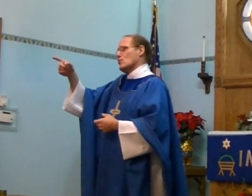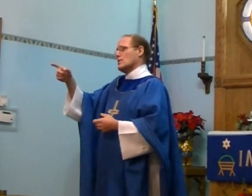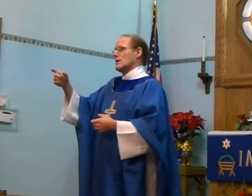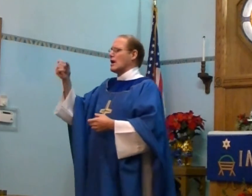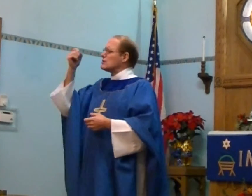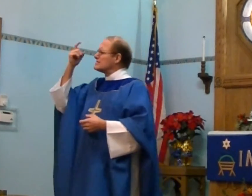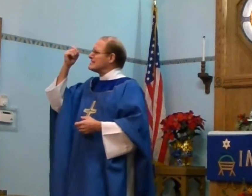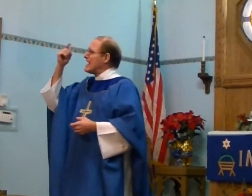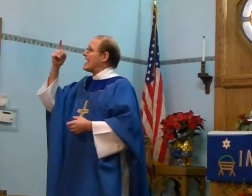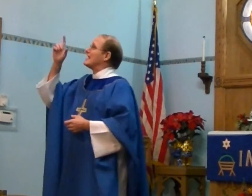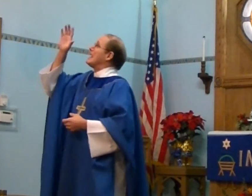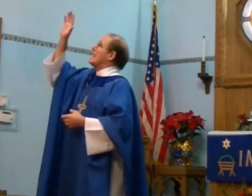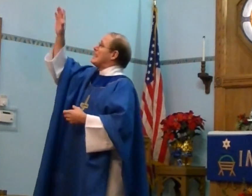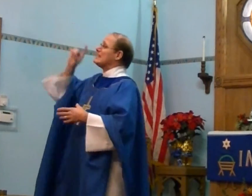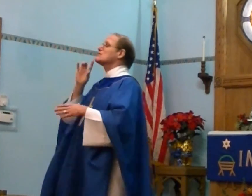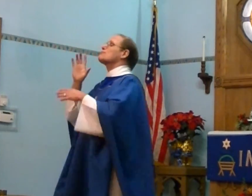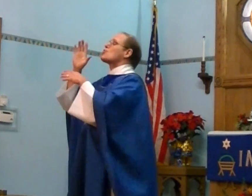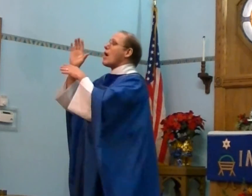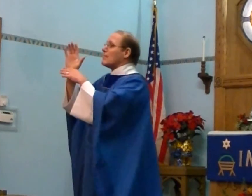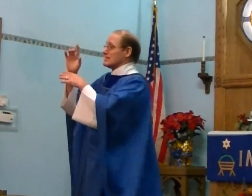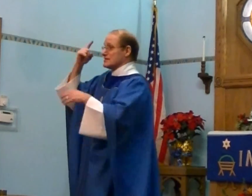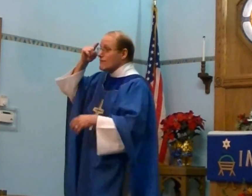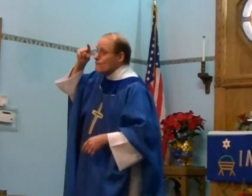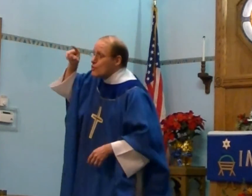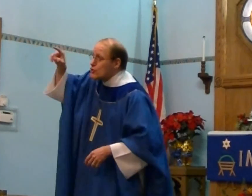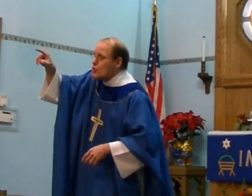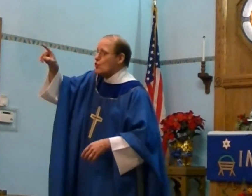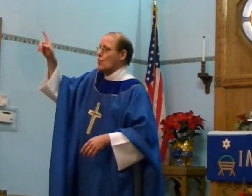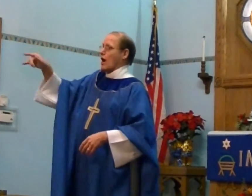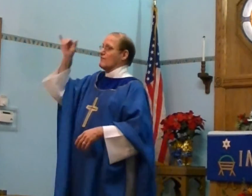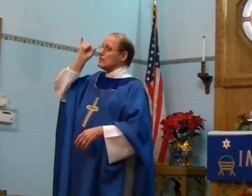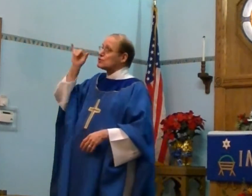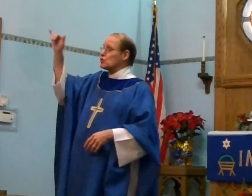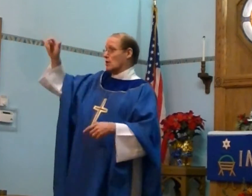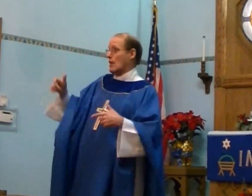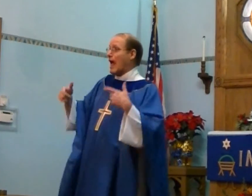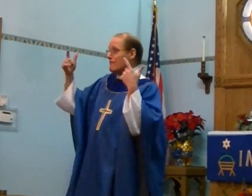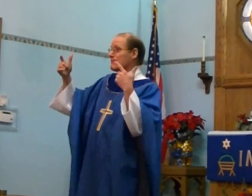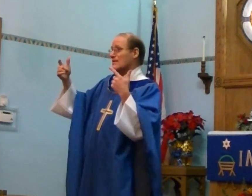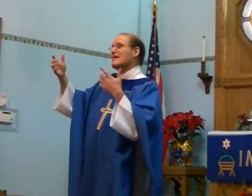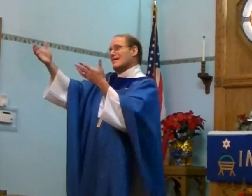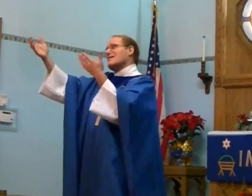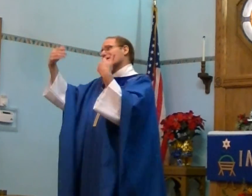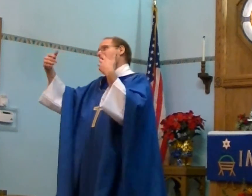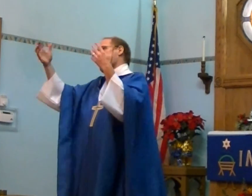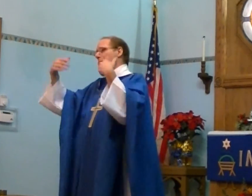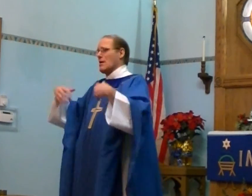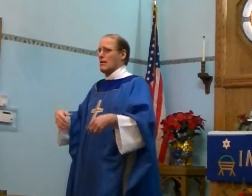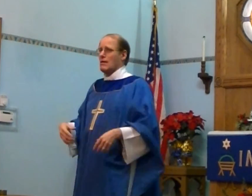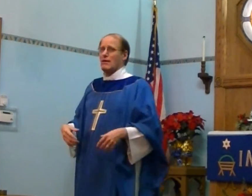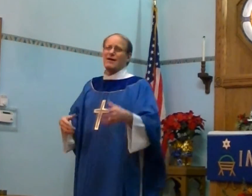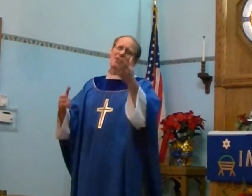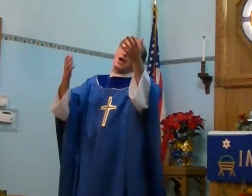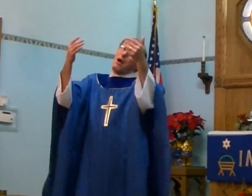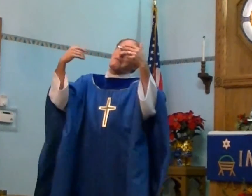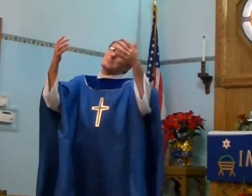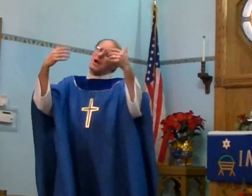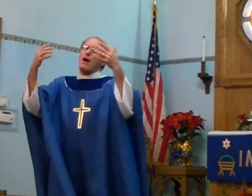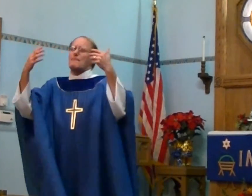understand hand his promise for you of eternal life come come come